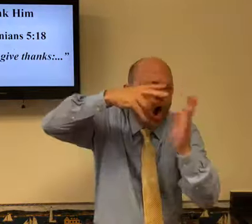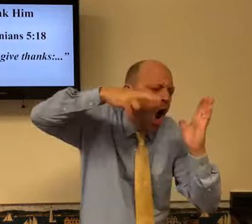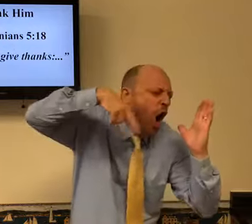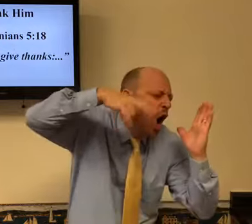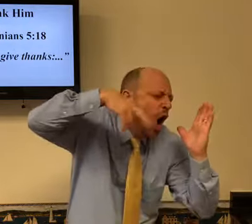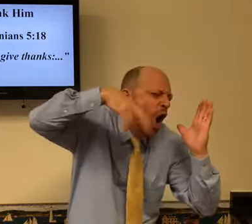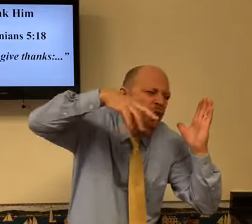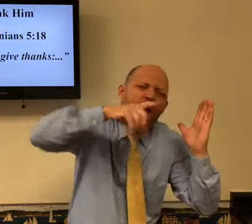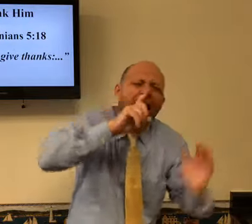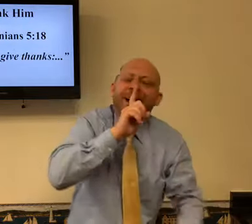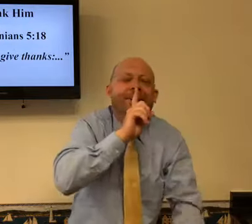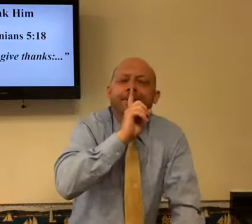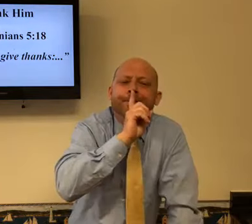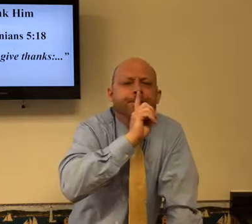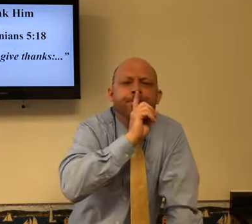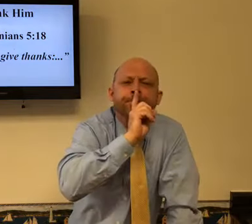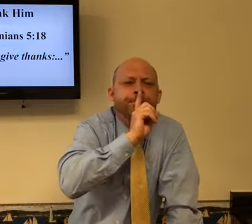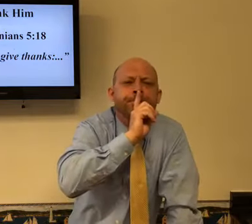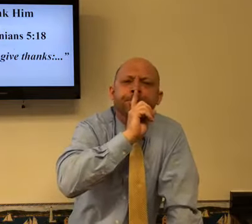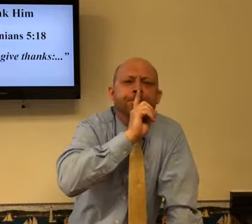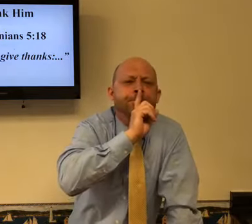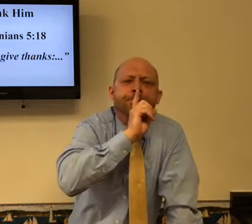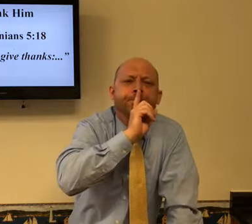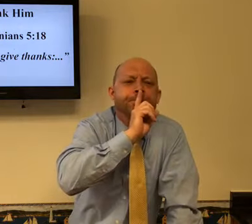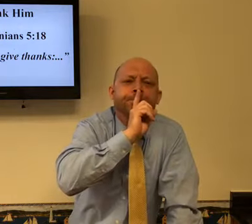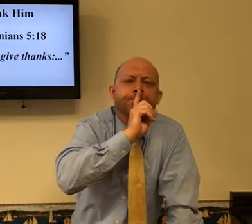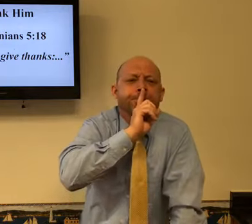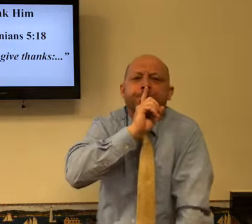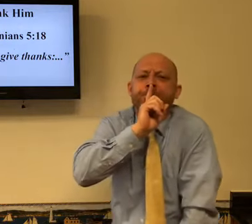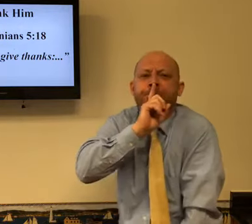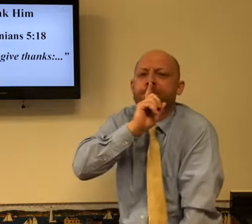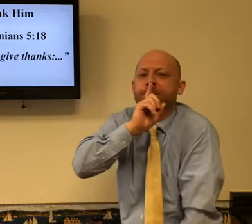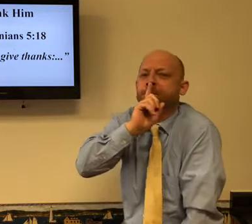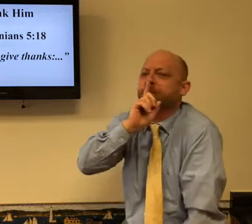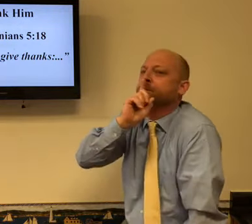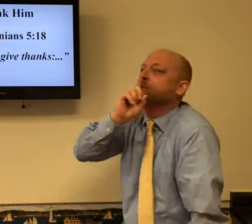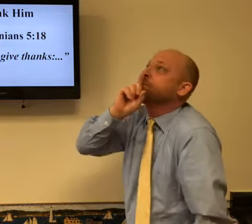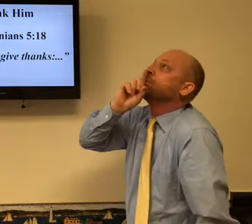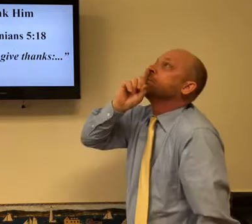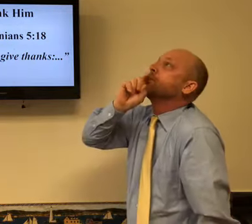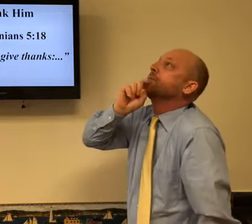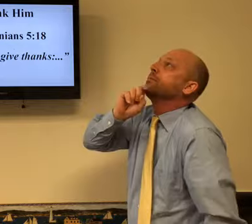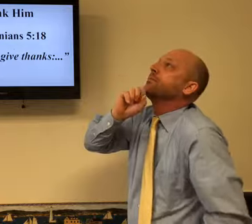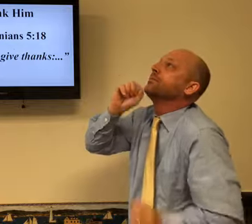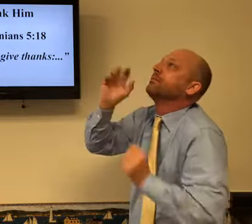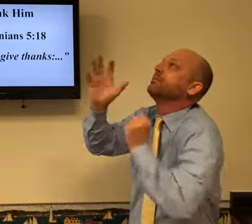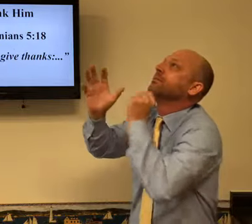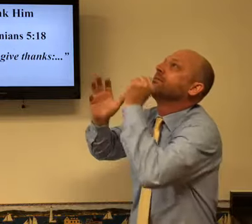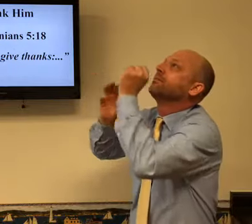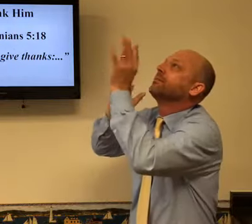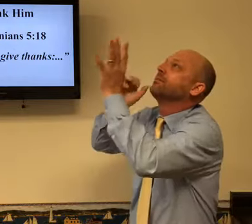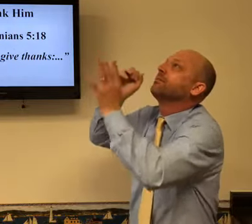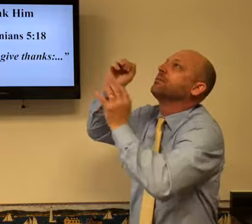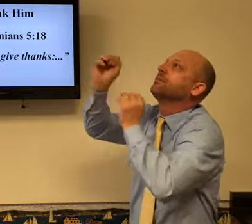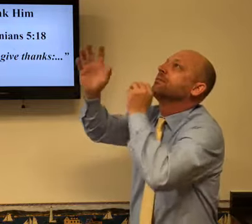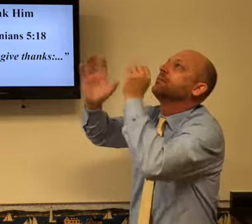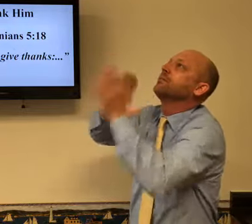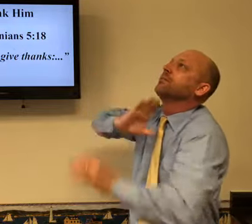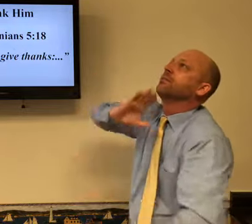You don't have to do it out loud and tell everybody else about it. Just you and God.